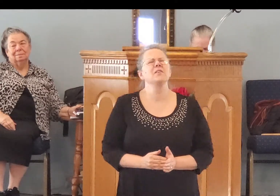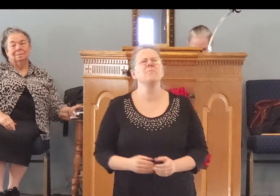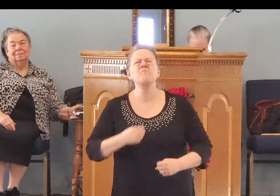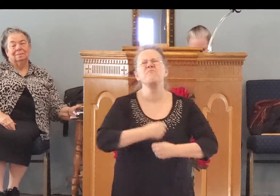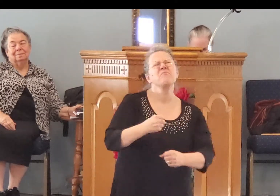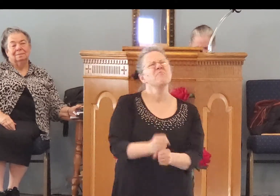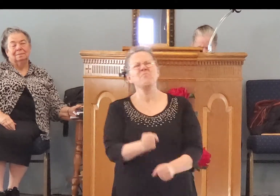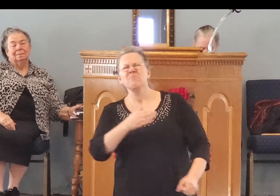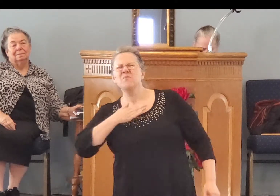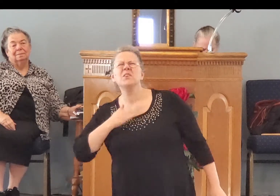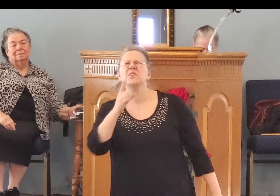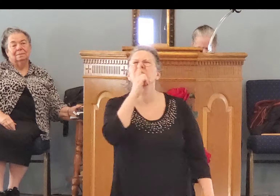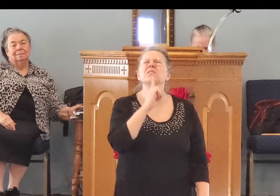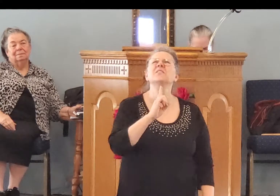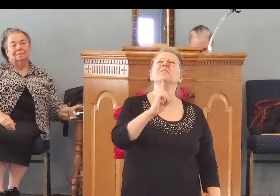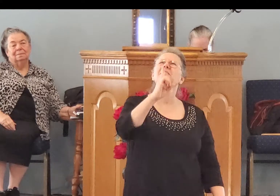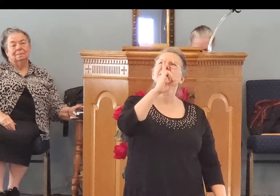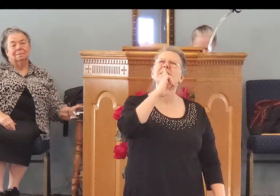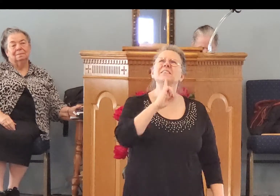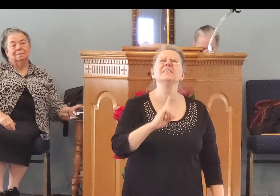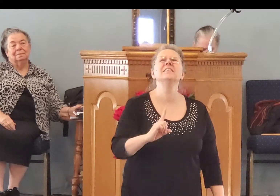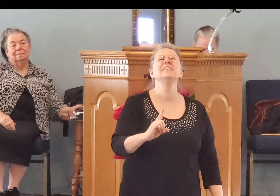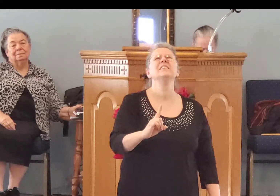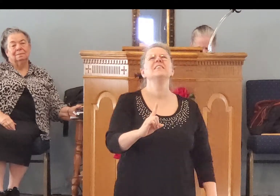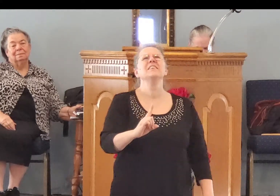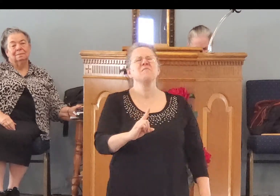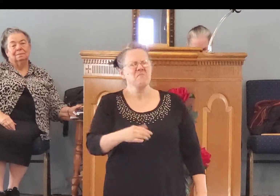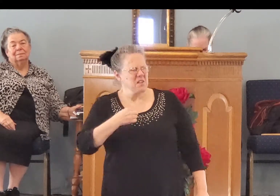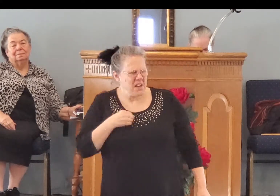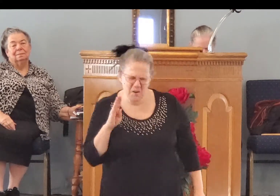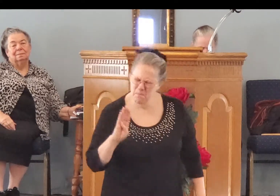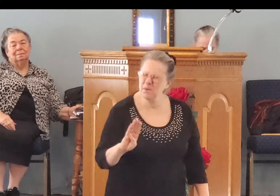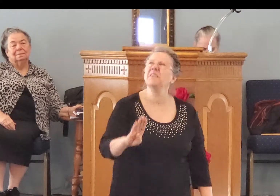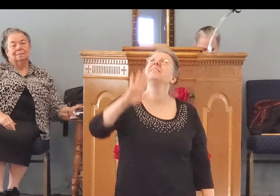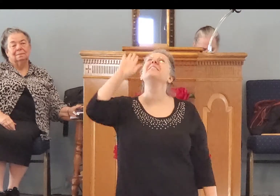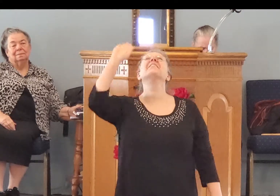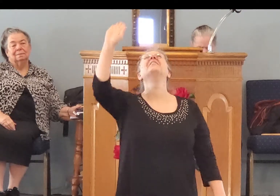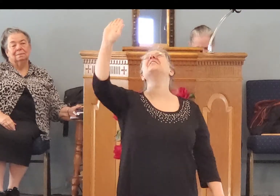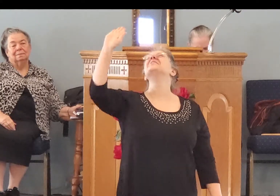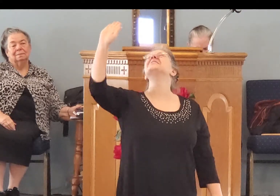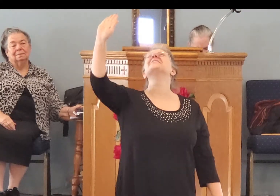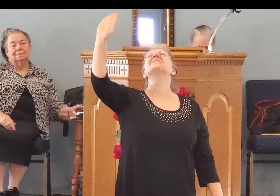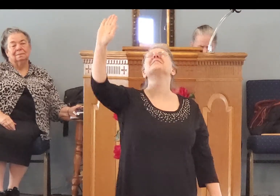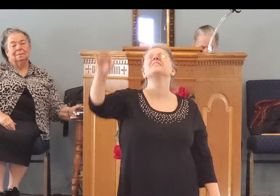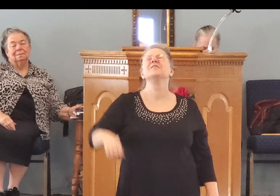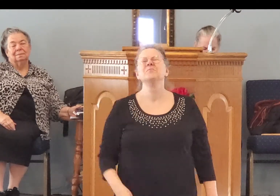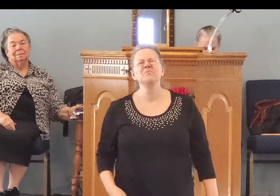Make me only, so I can be yours